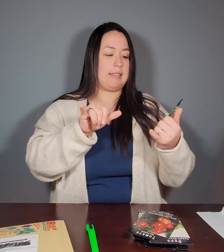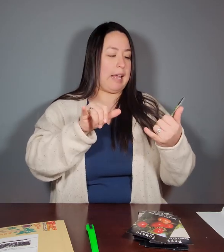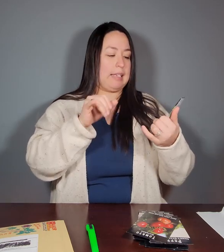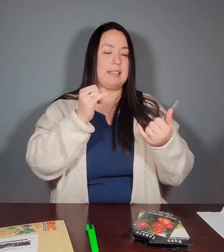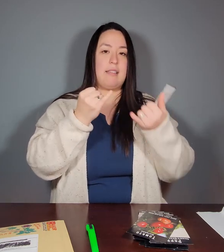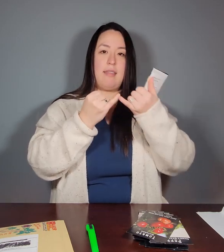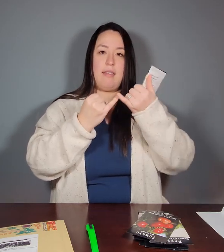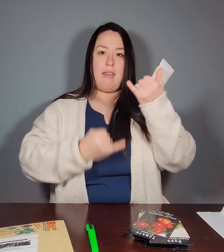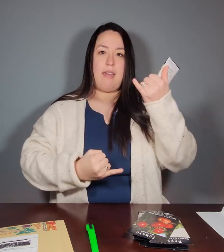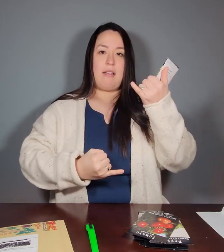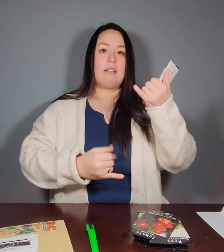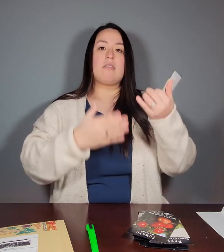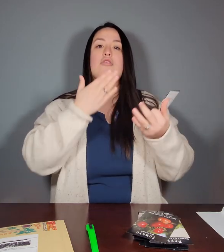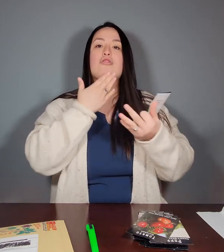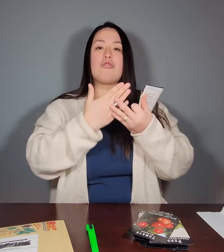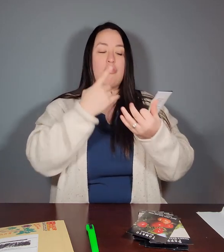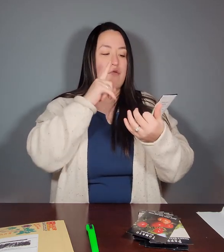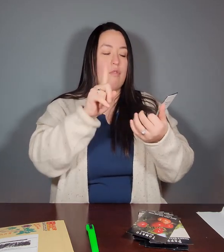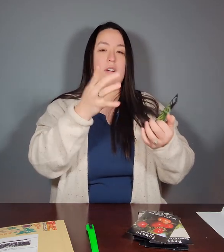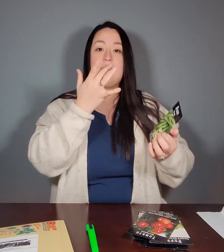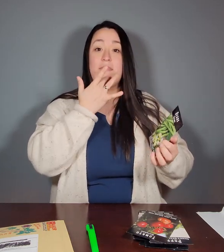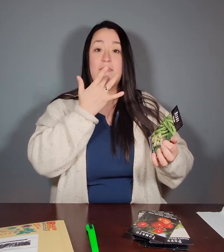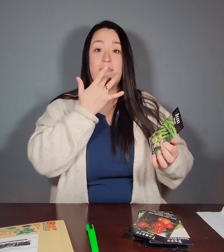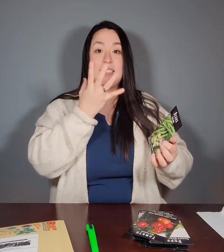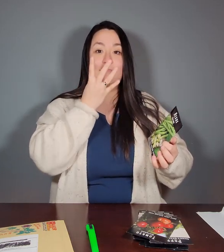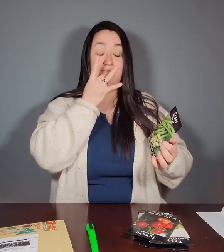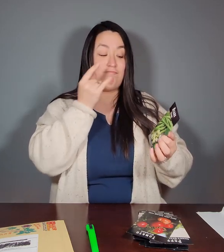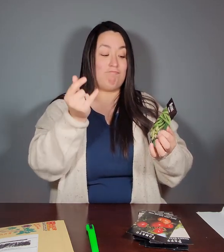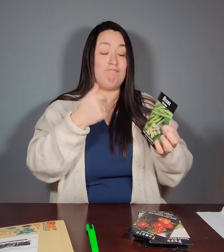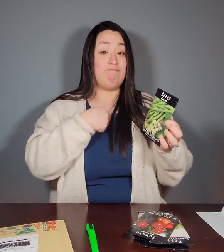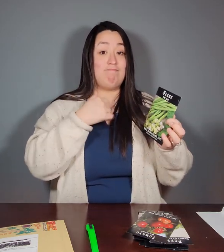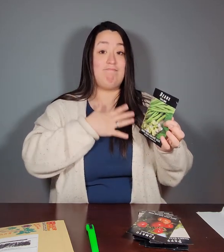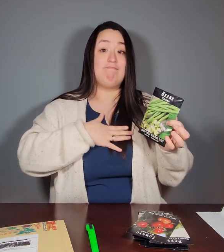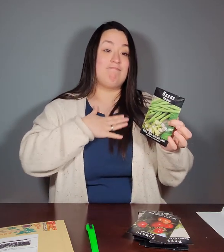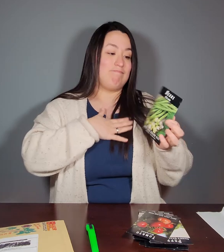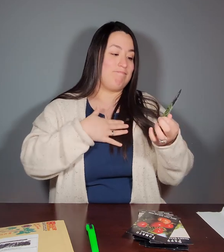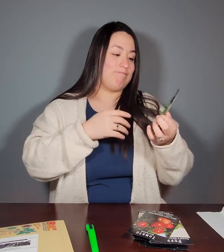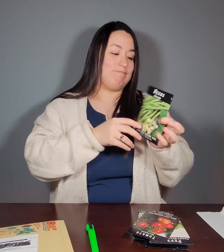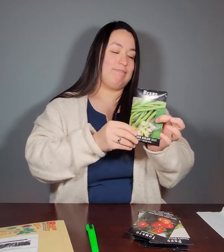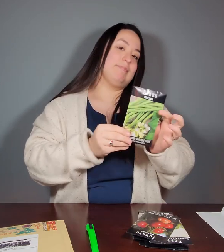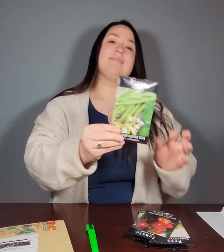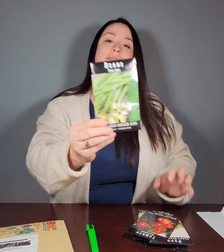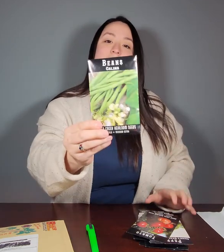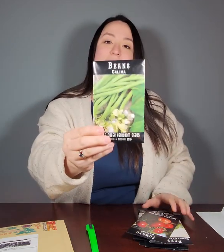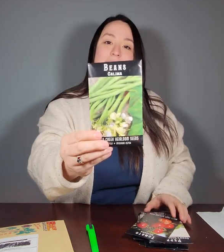It's more that they kind of stay thin, and so they're really good for eating, and they taste really good.